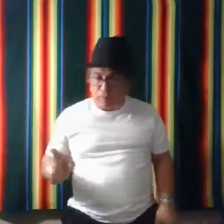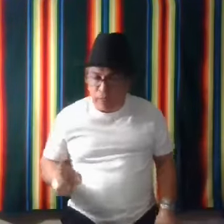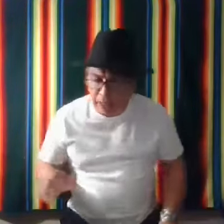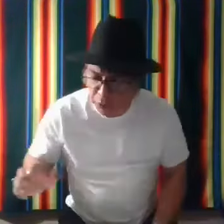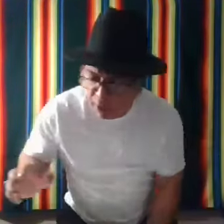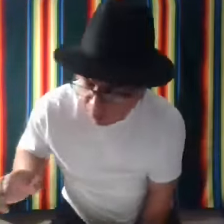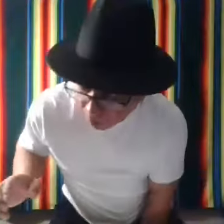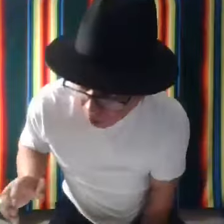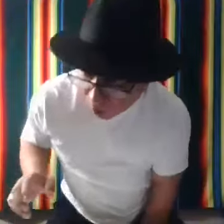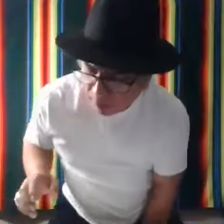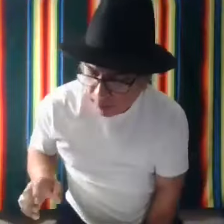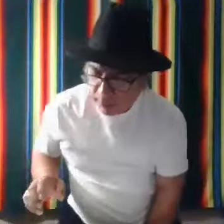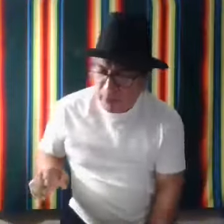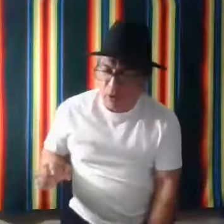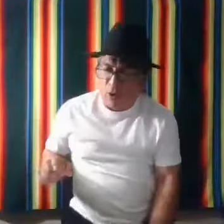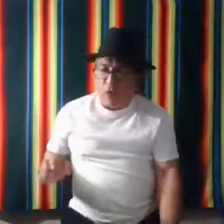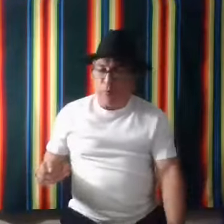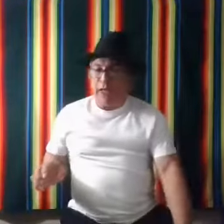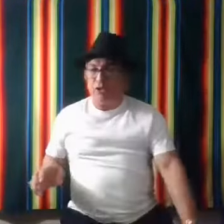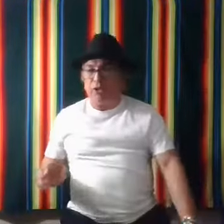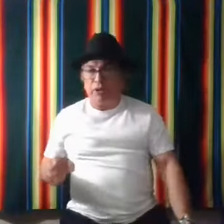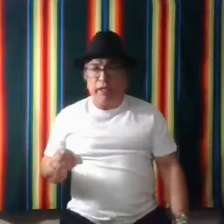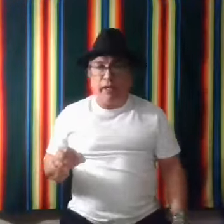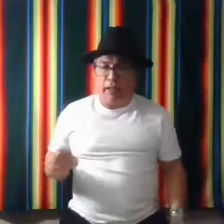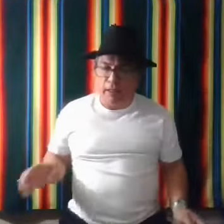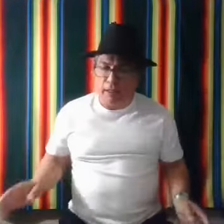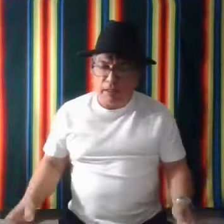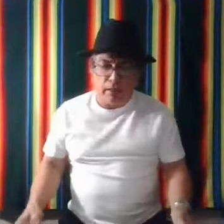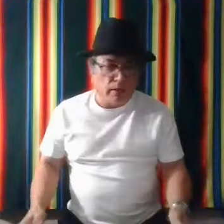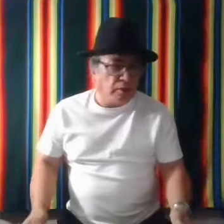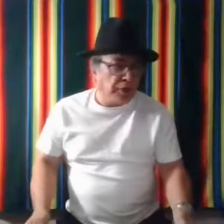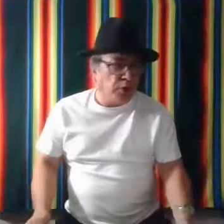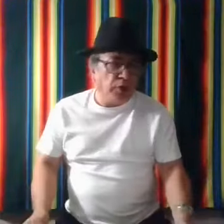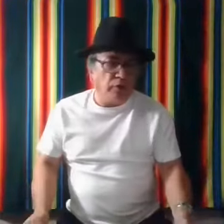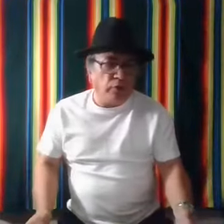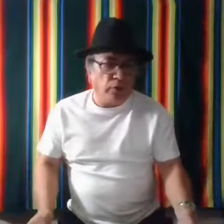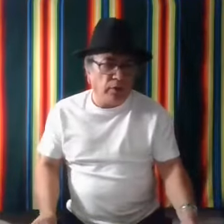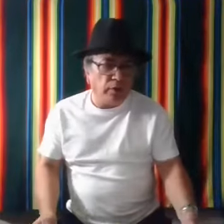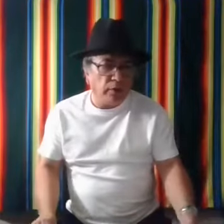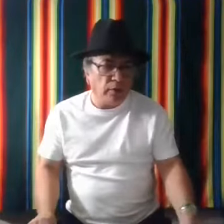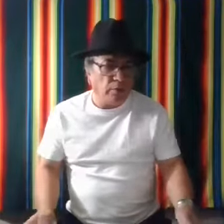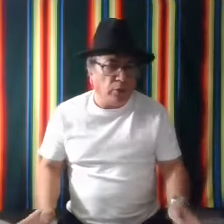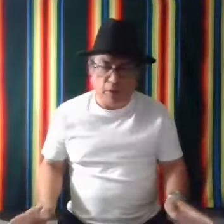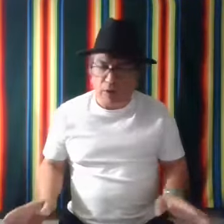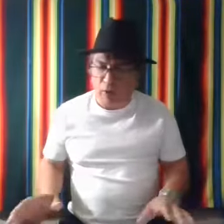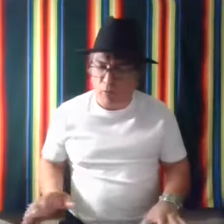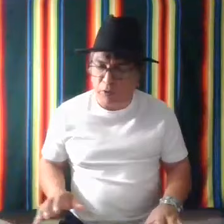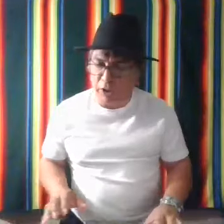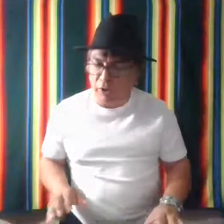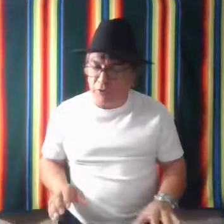And I tried to put them all on one page here today that I've been doing for probably a little over a year. And